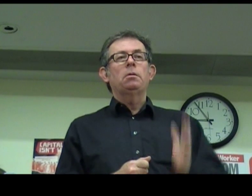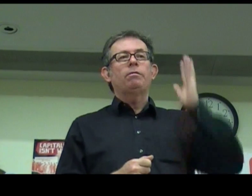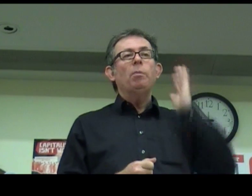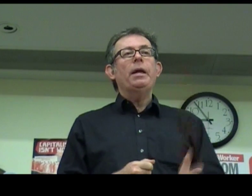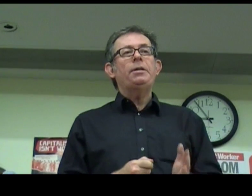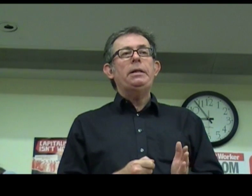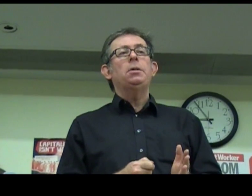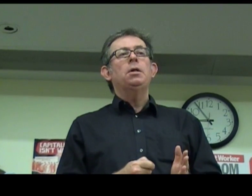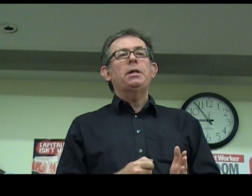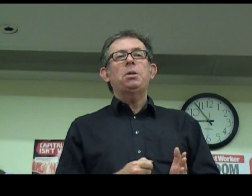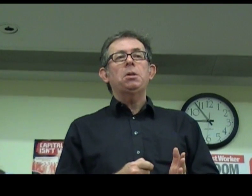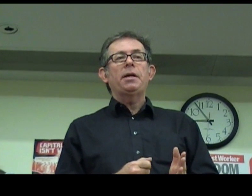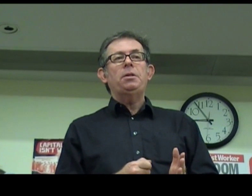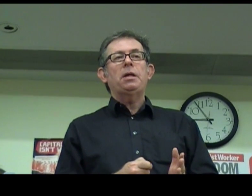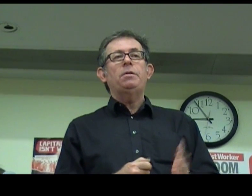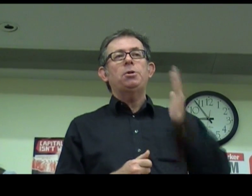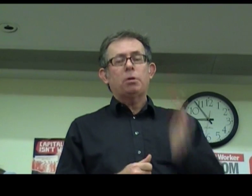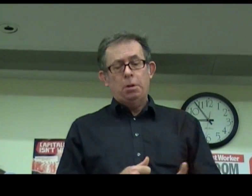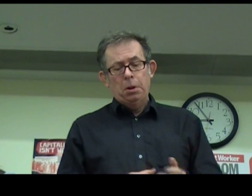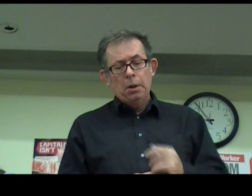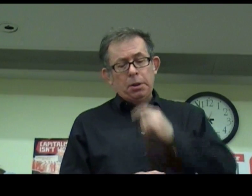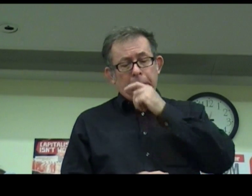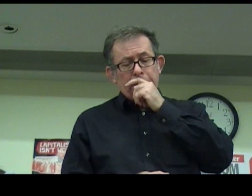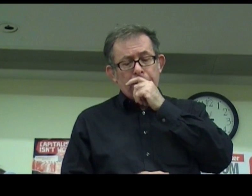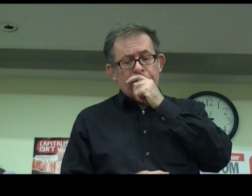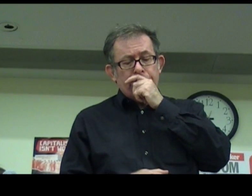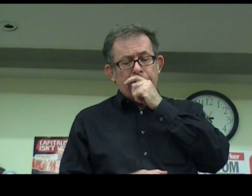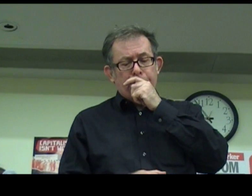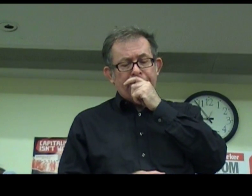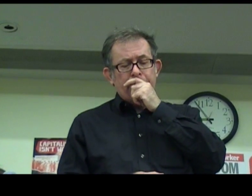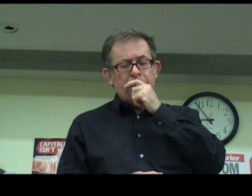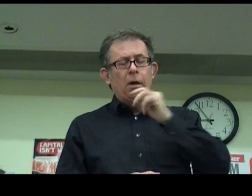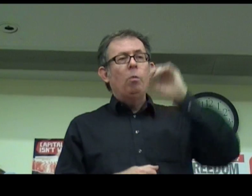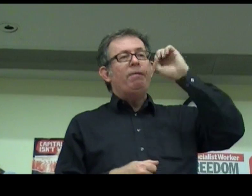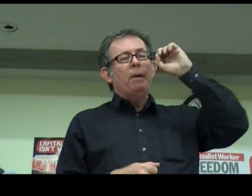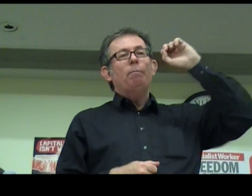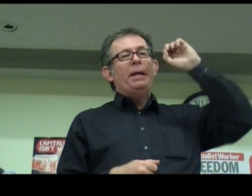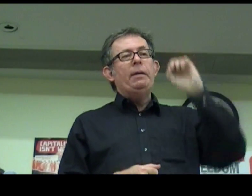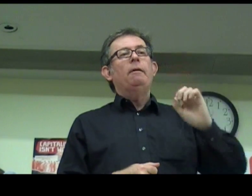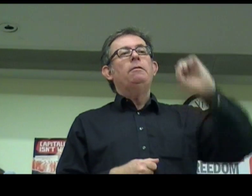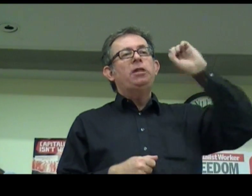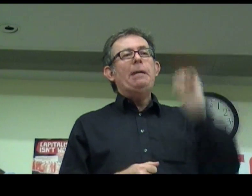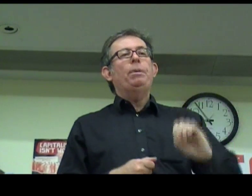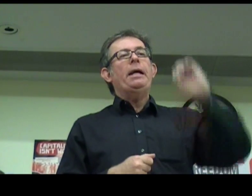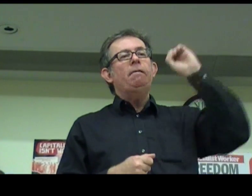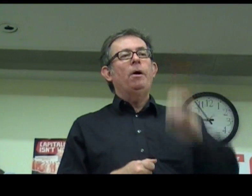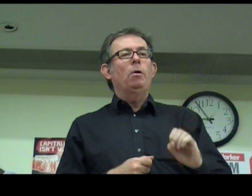From the 1960s and 1970s through to the present, we've been deeply involved